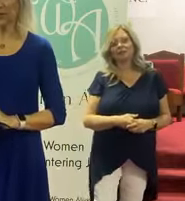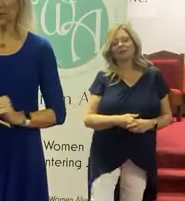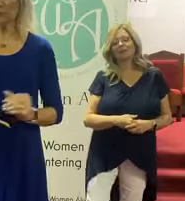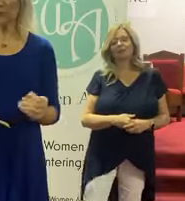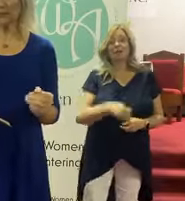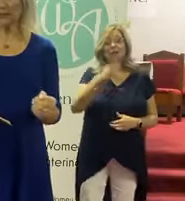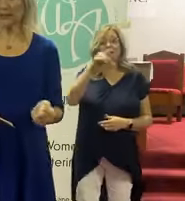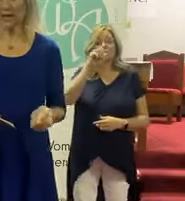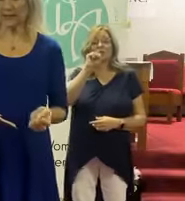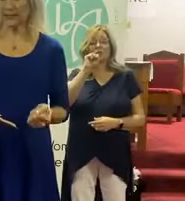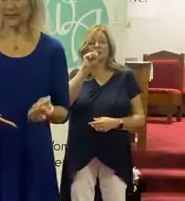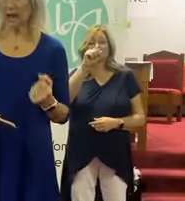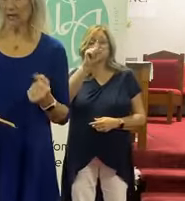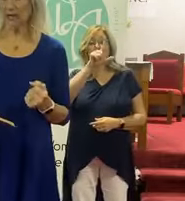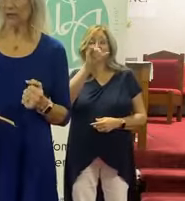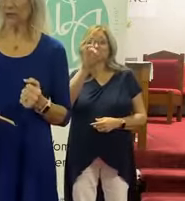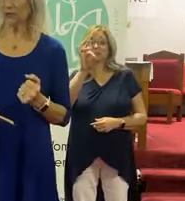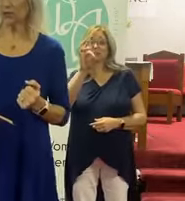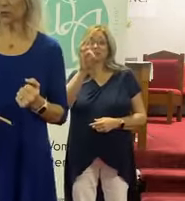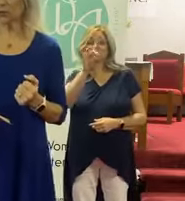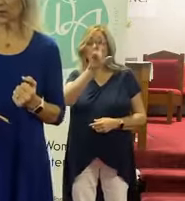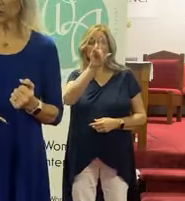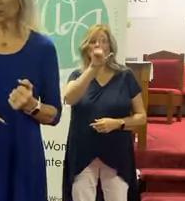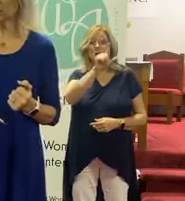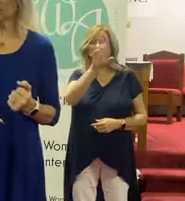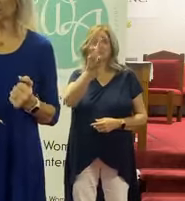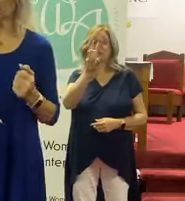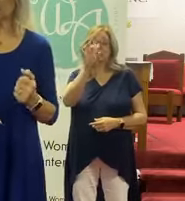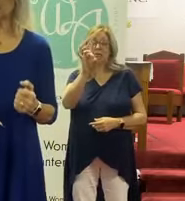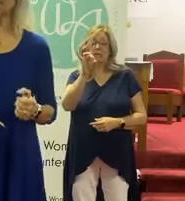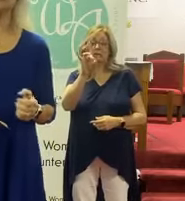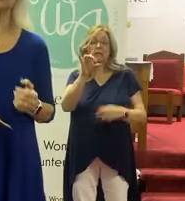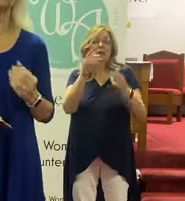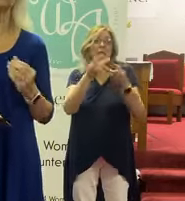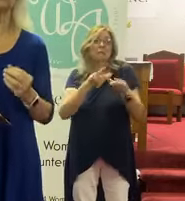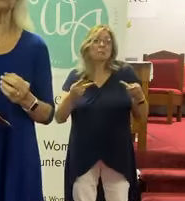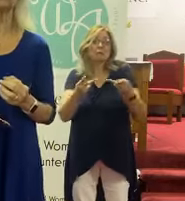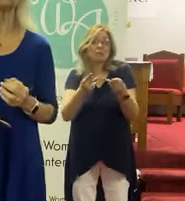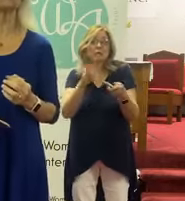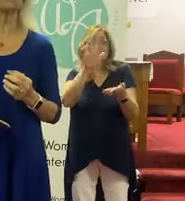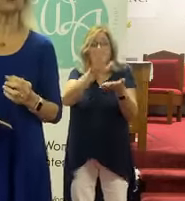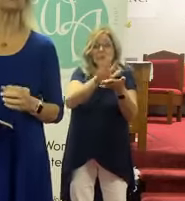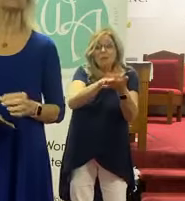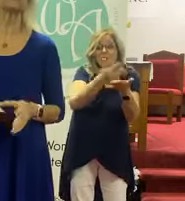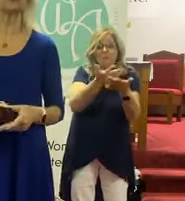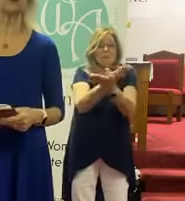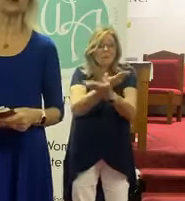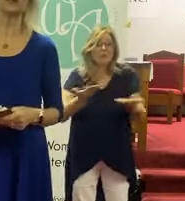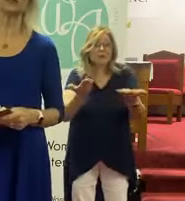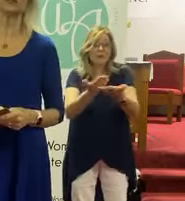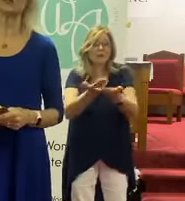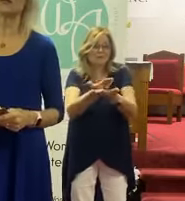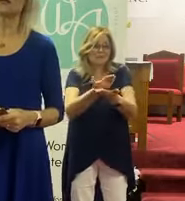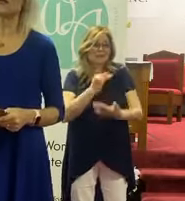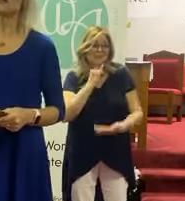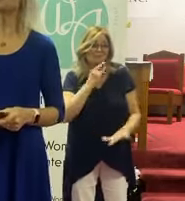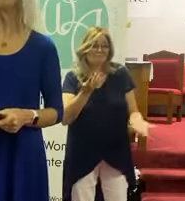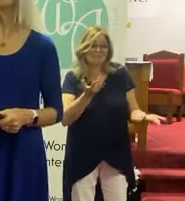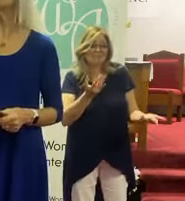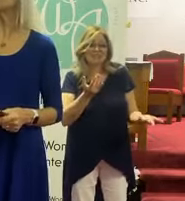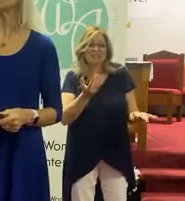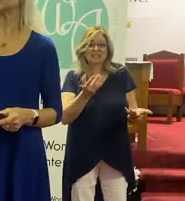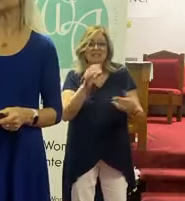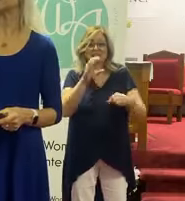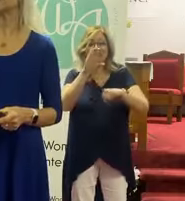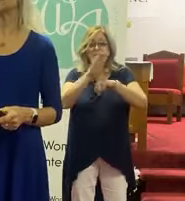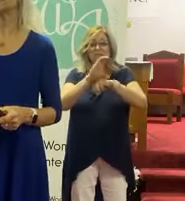In Psalm 26.8 it says, I love your sanctuary, Lord. The place where your glorious presence dwells. It's